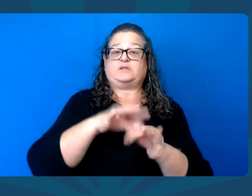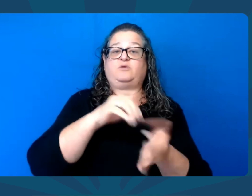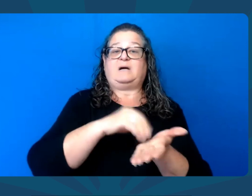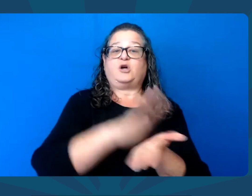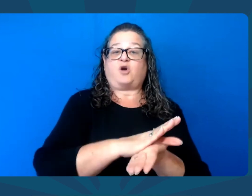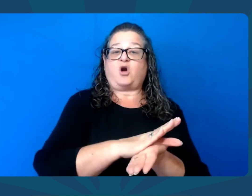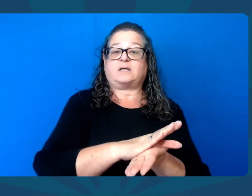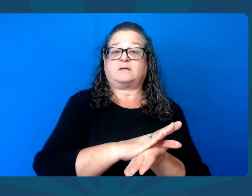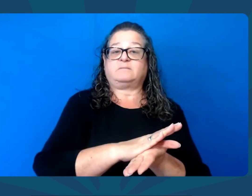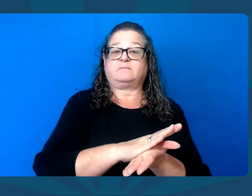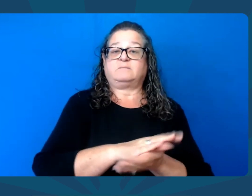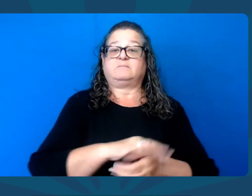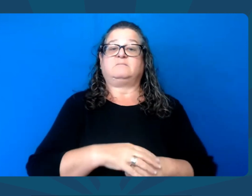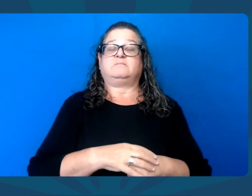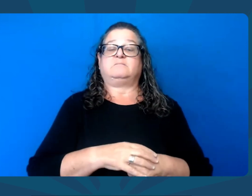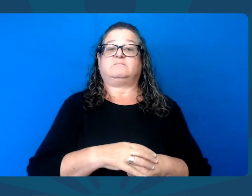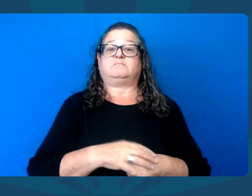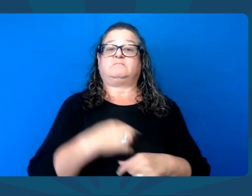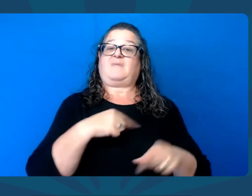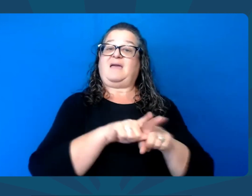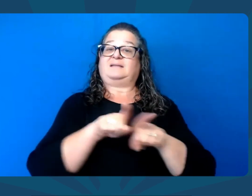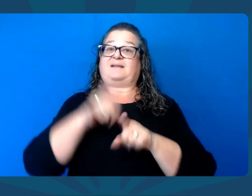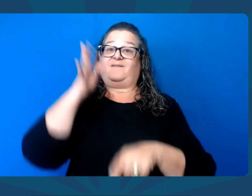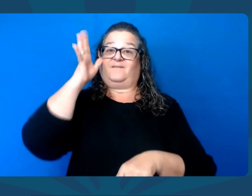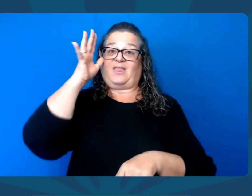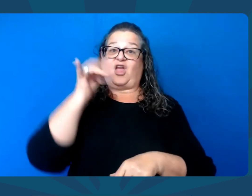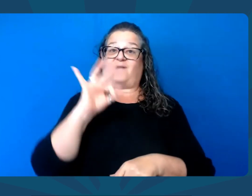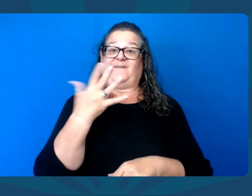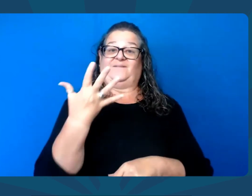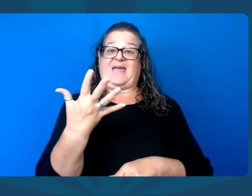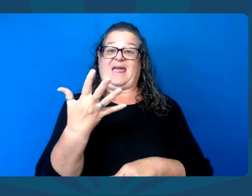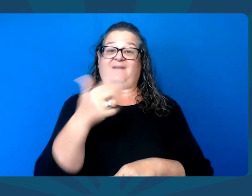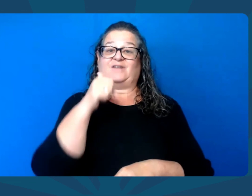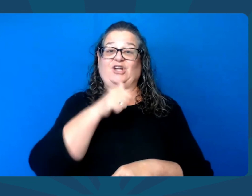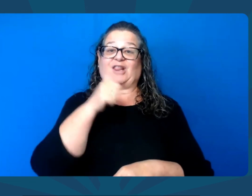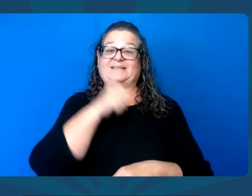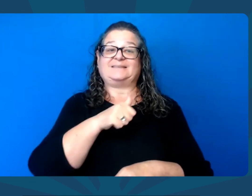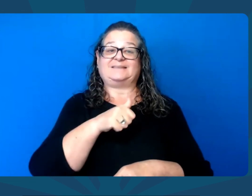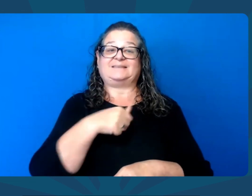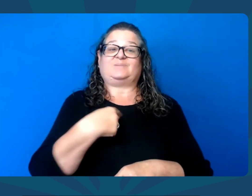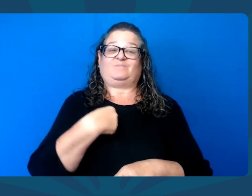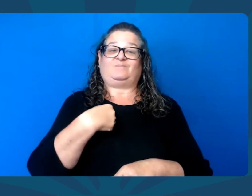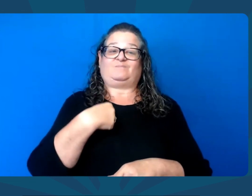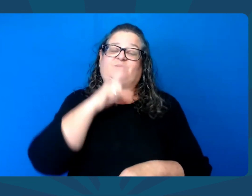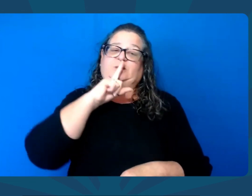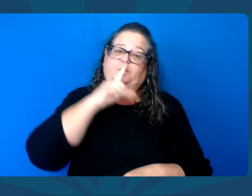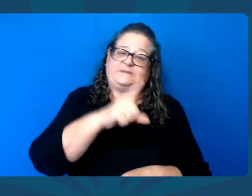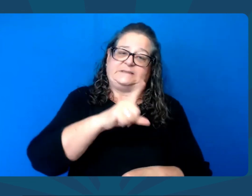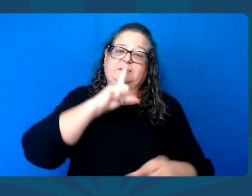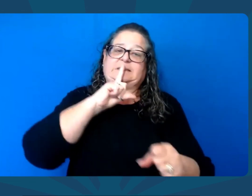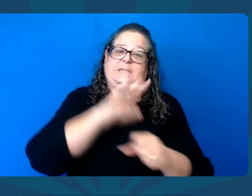I have a 100% pro-Constitution voting record, and as the father of five